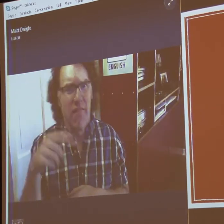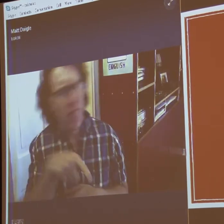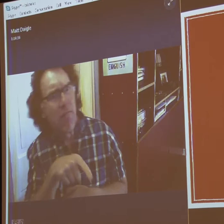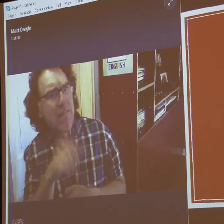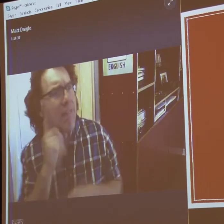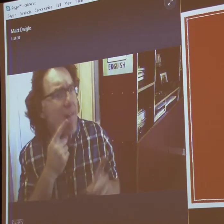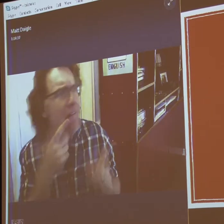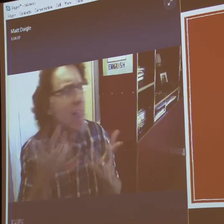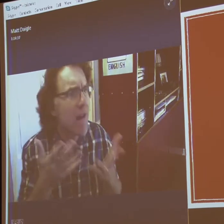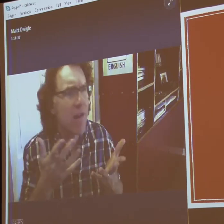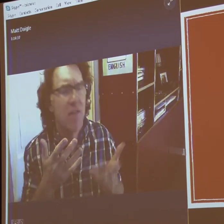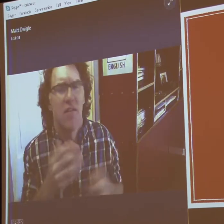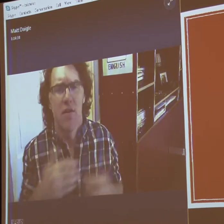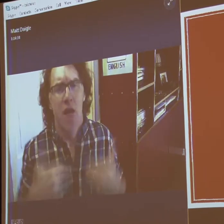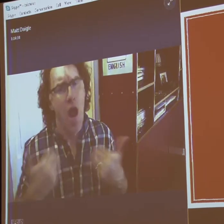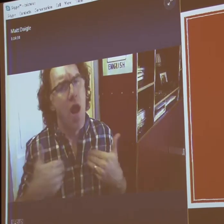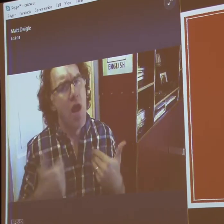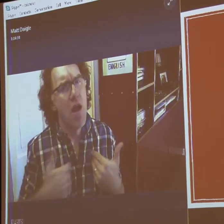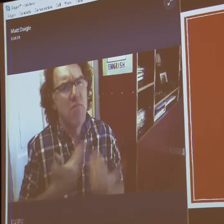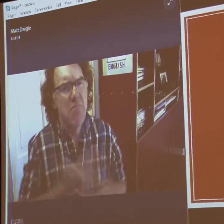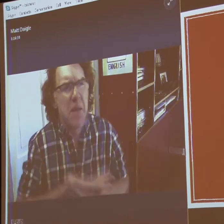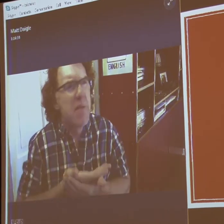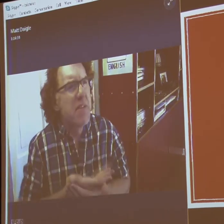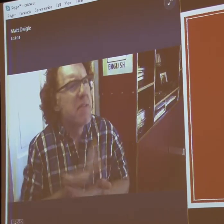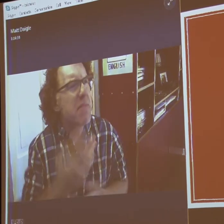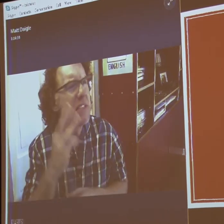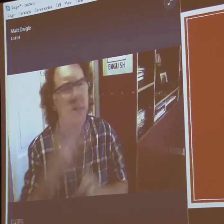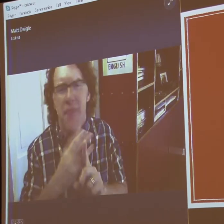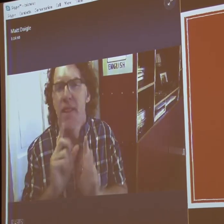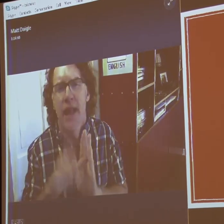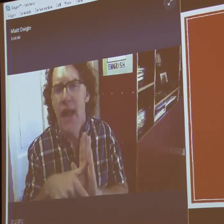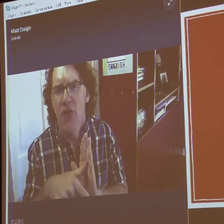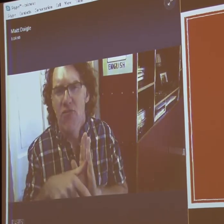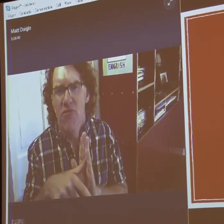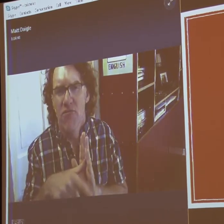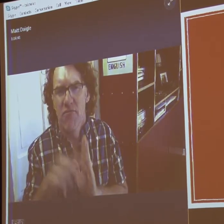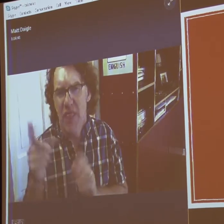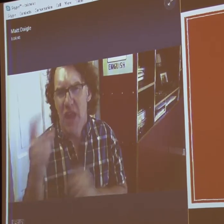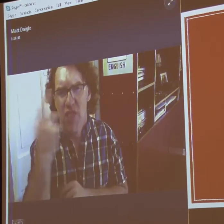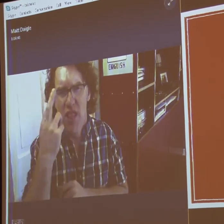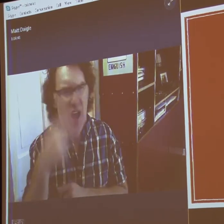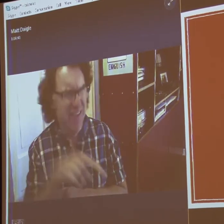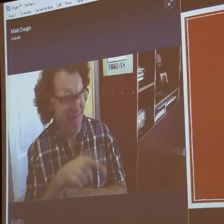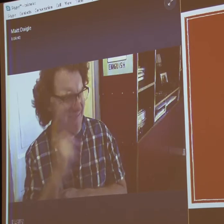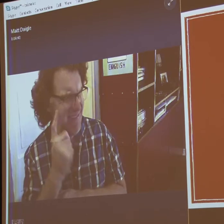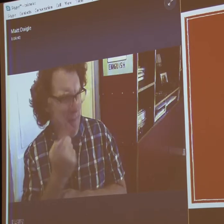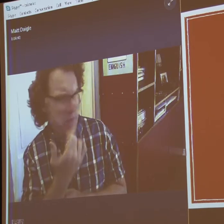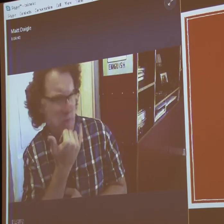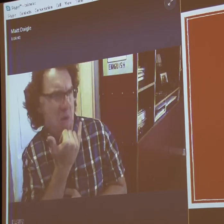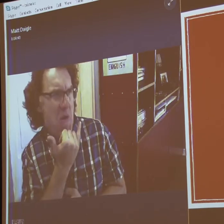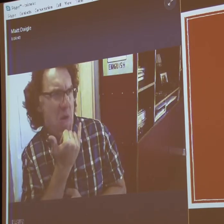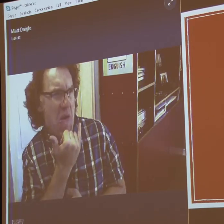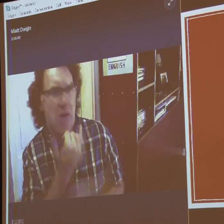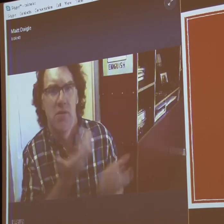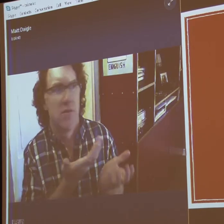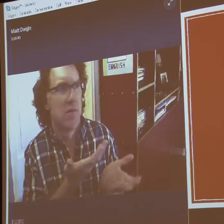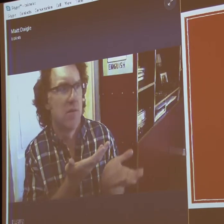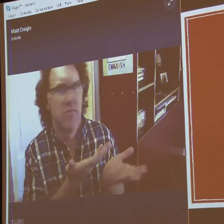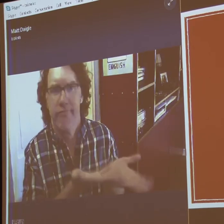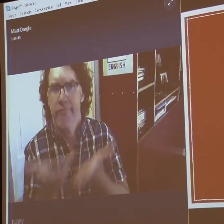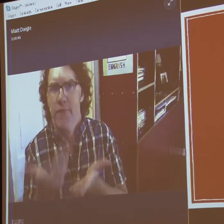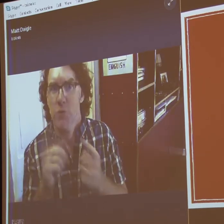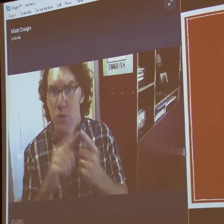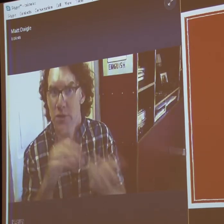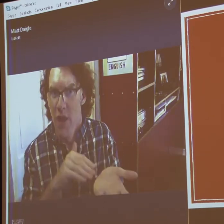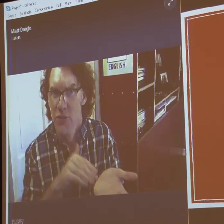profoundly deaf. My parents weren't sure what to do. I think it was about six months that they realized that there was something